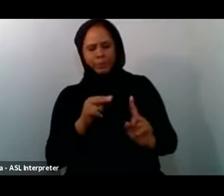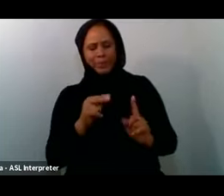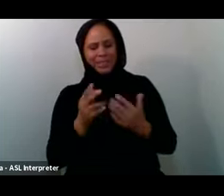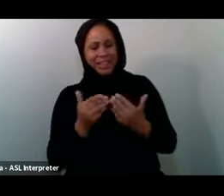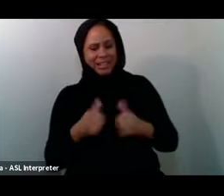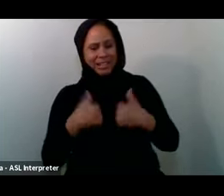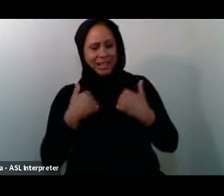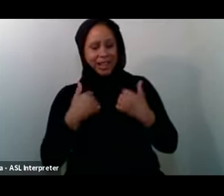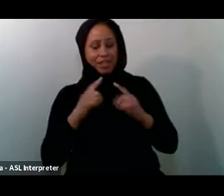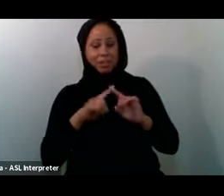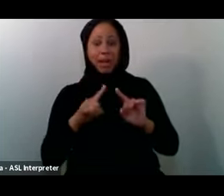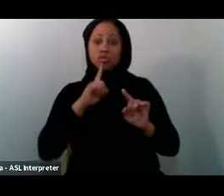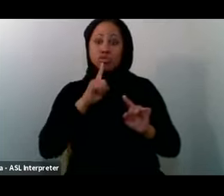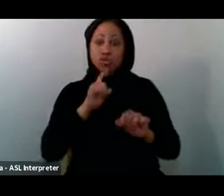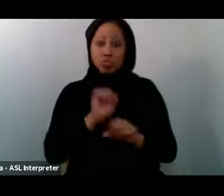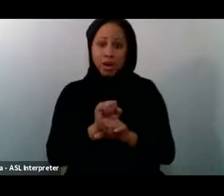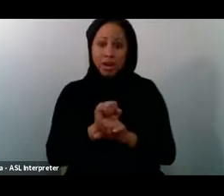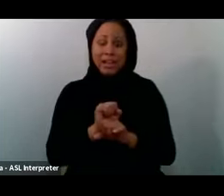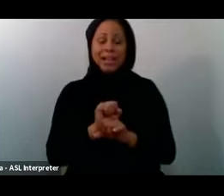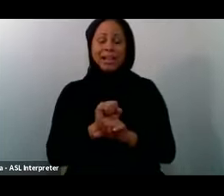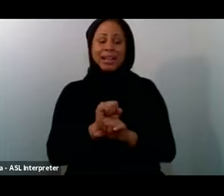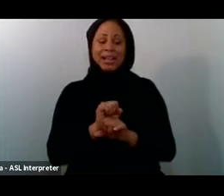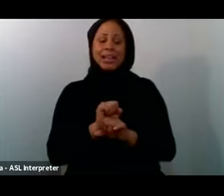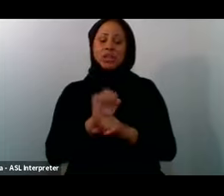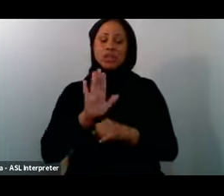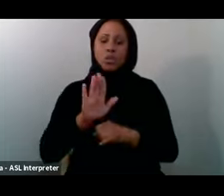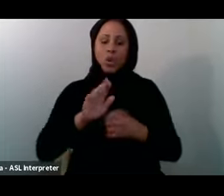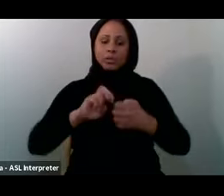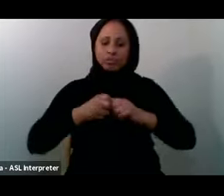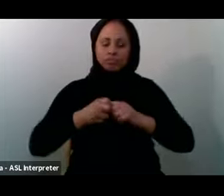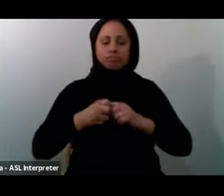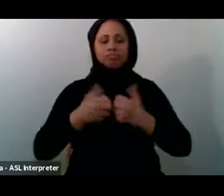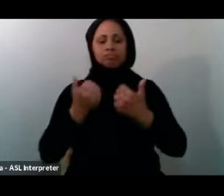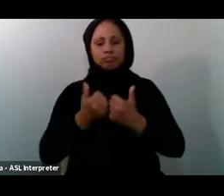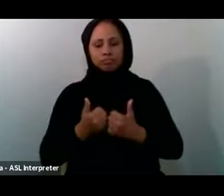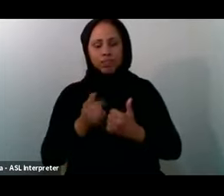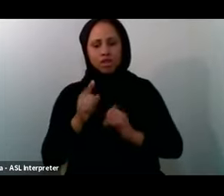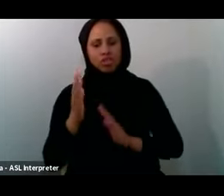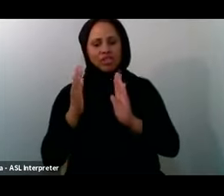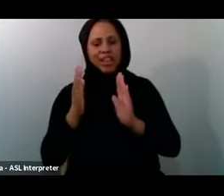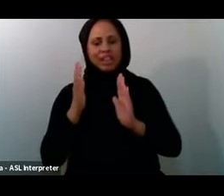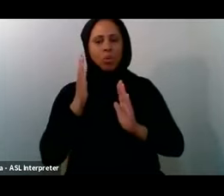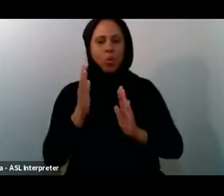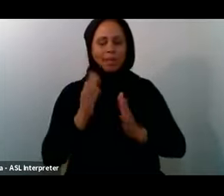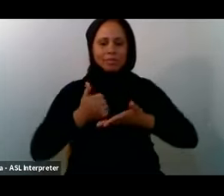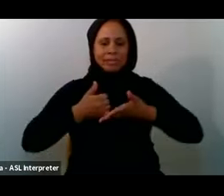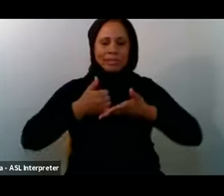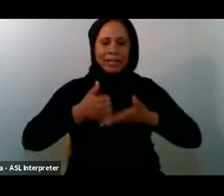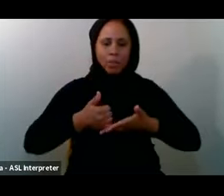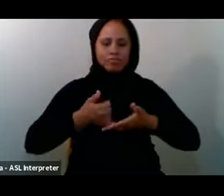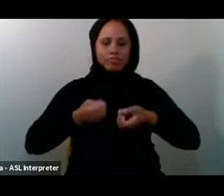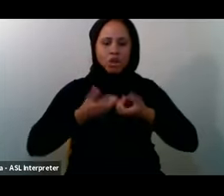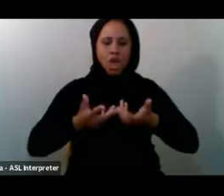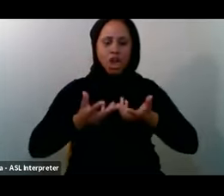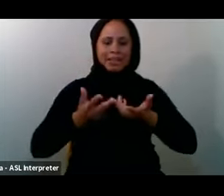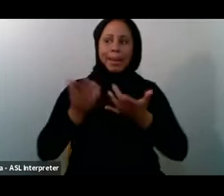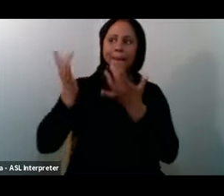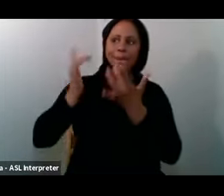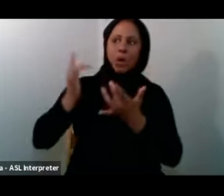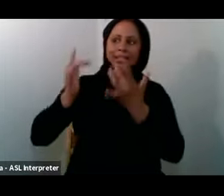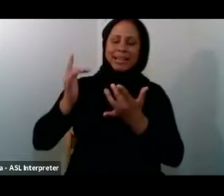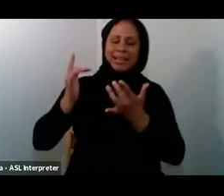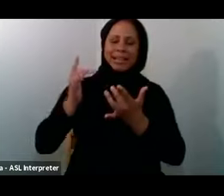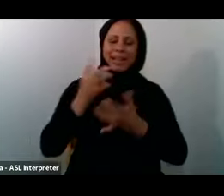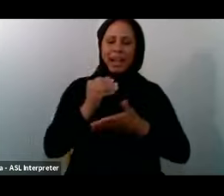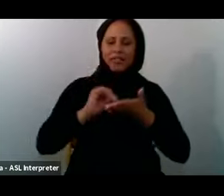That we may face Will bring upon Ease and forgiveness And mercy for us In this life And also in the hereafter So when